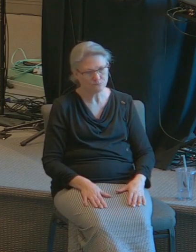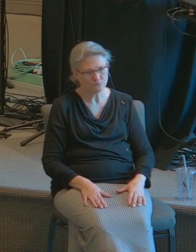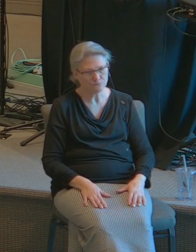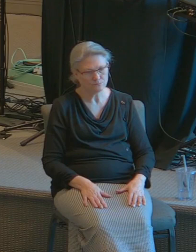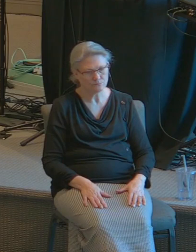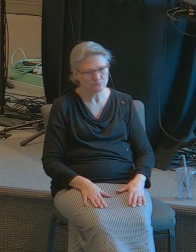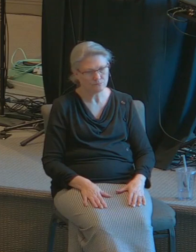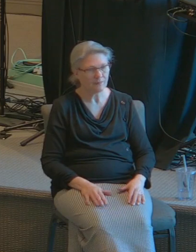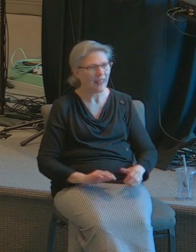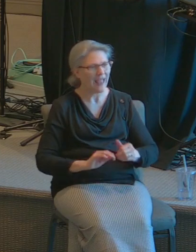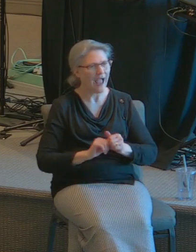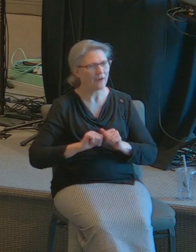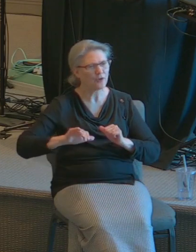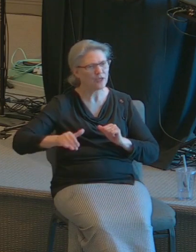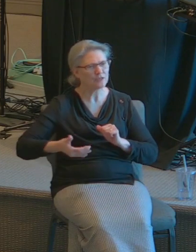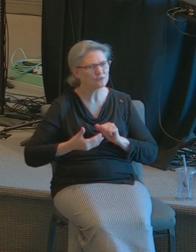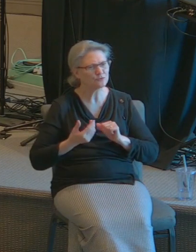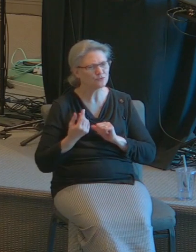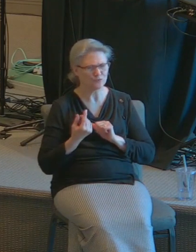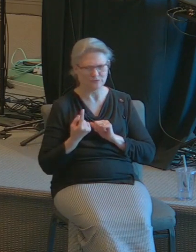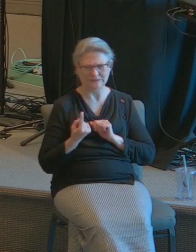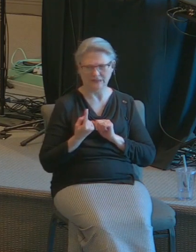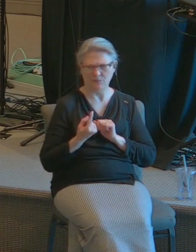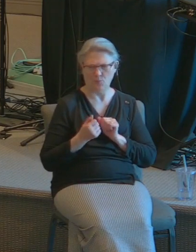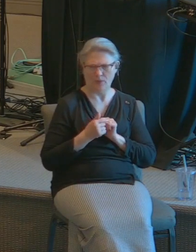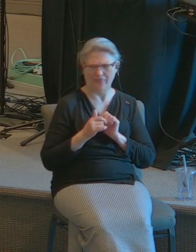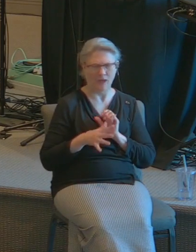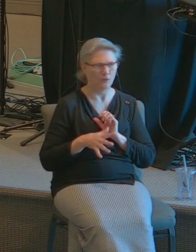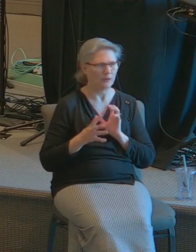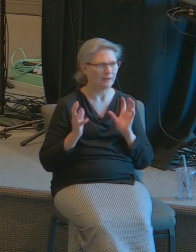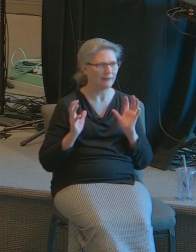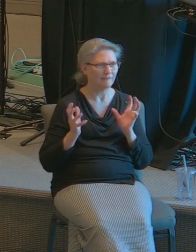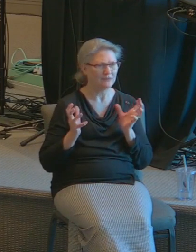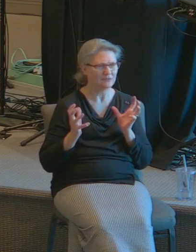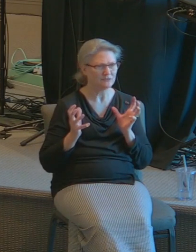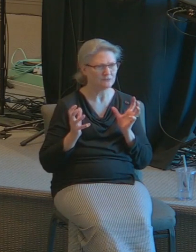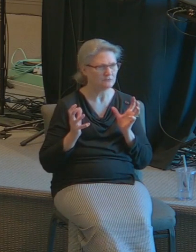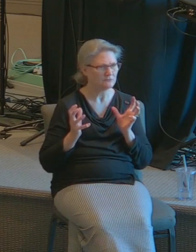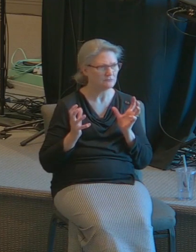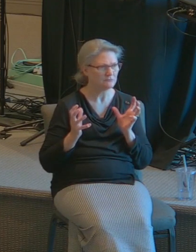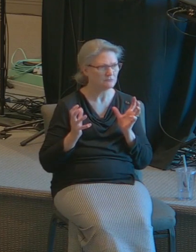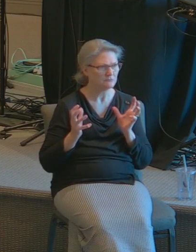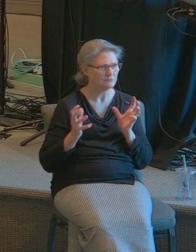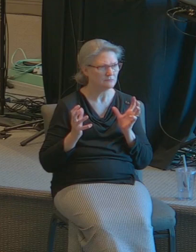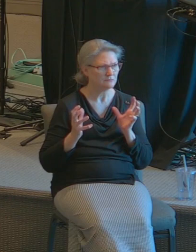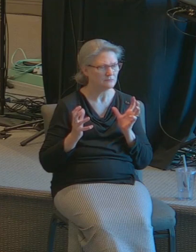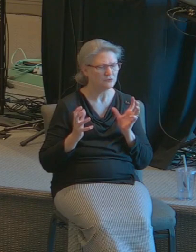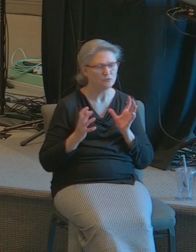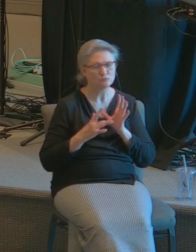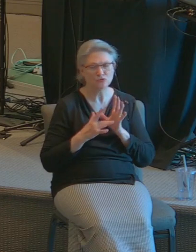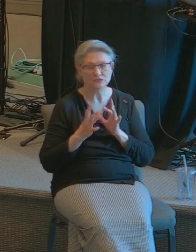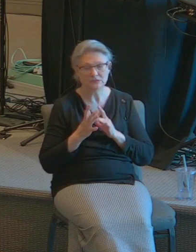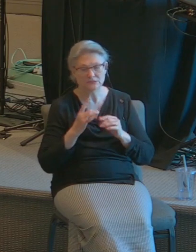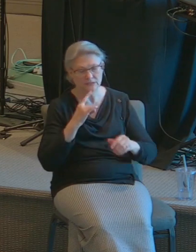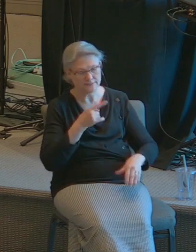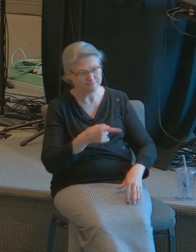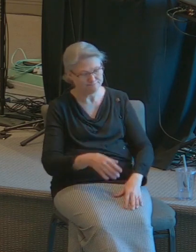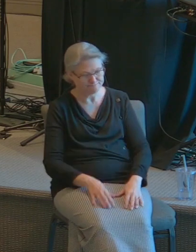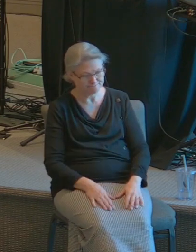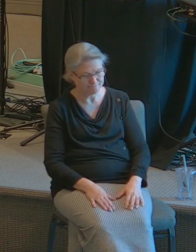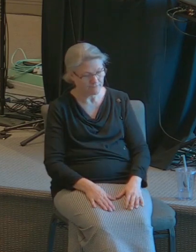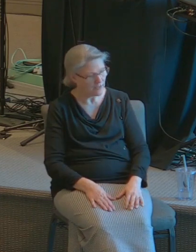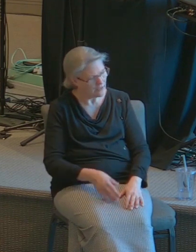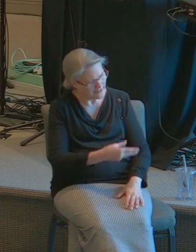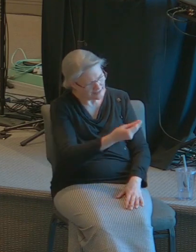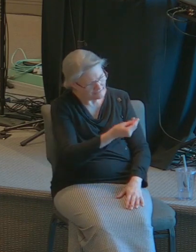introduce yourself to someone without a conversation so Jesus said would